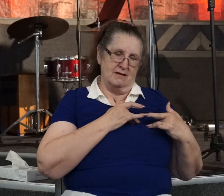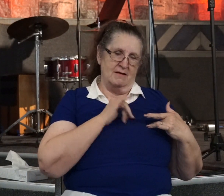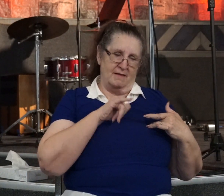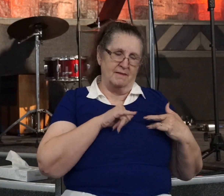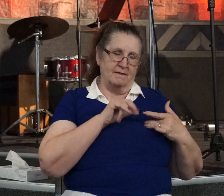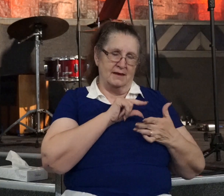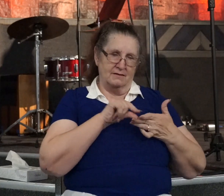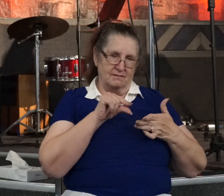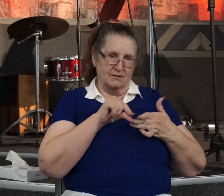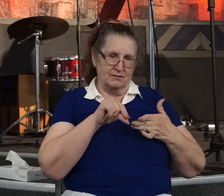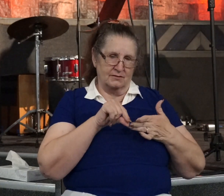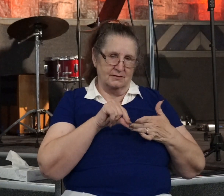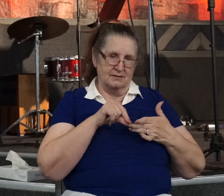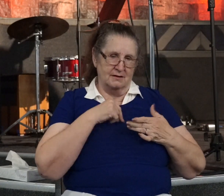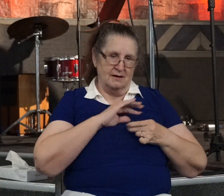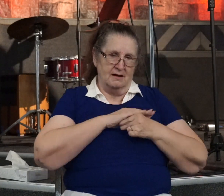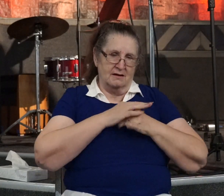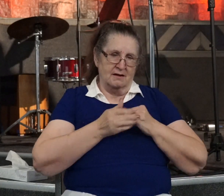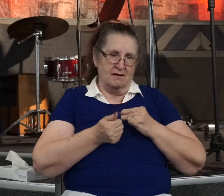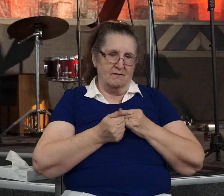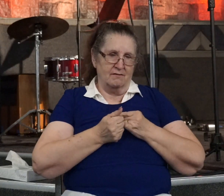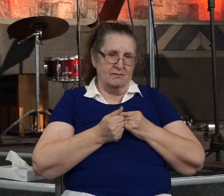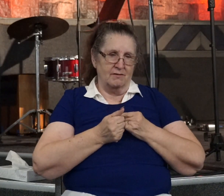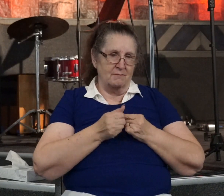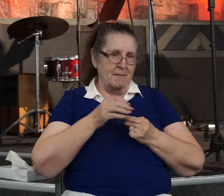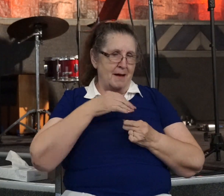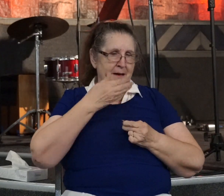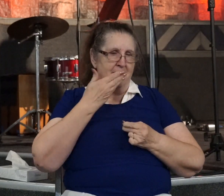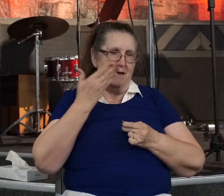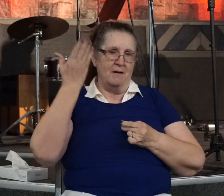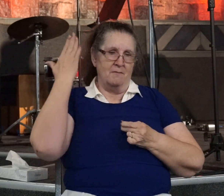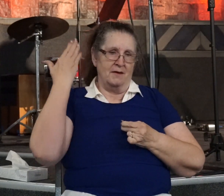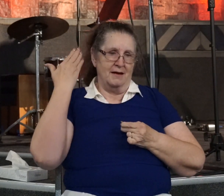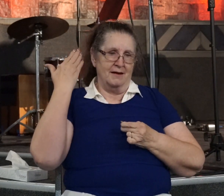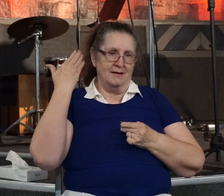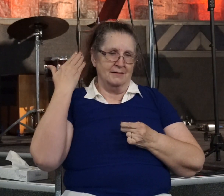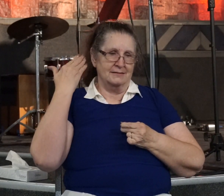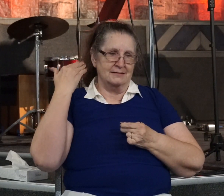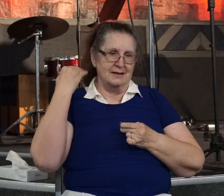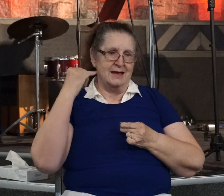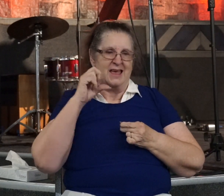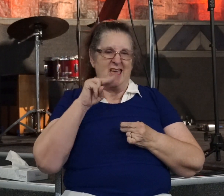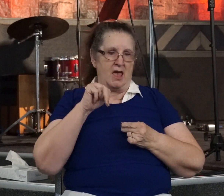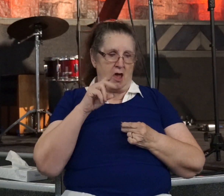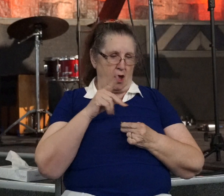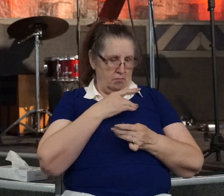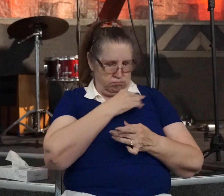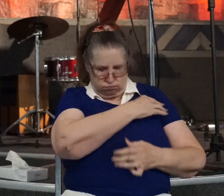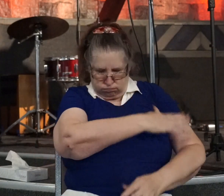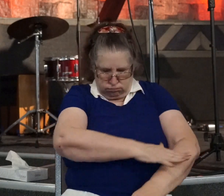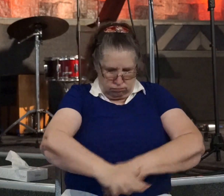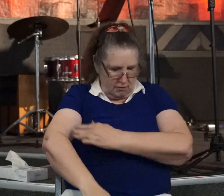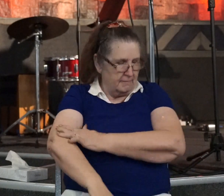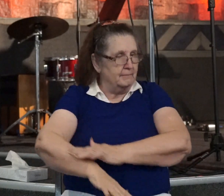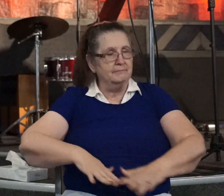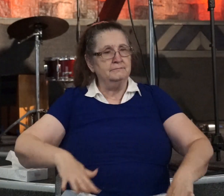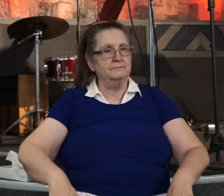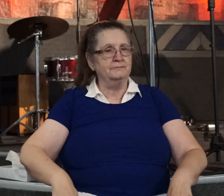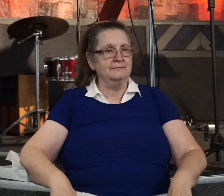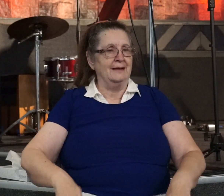Guys, I'm covered with marks of my past in the form of permanent ink. You know, things I'm not proud